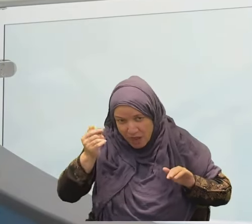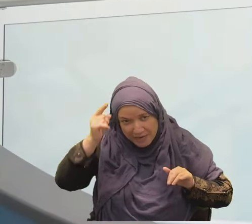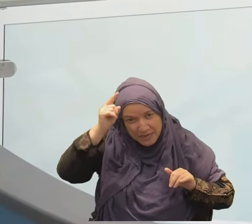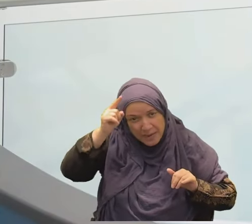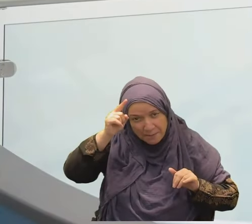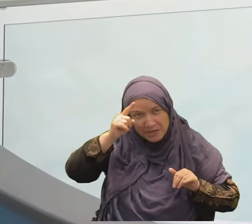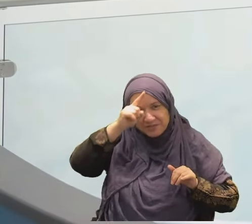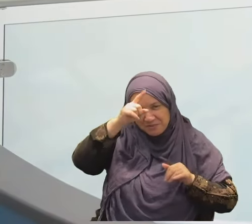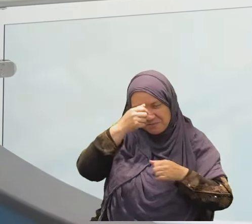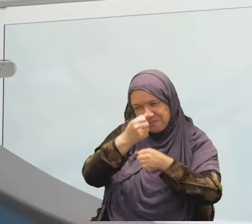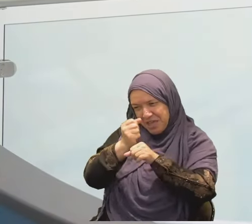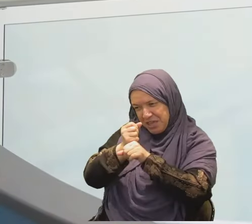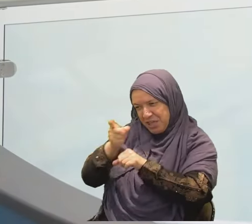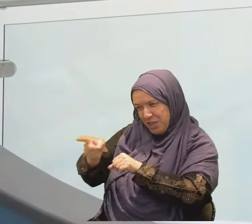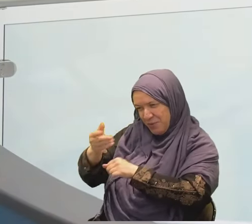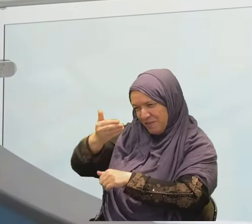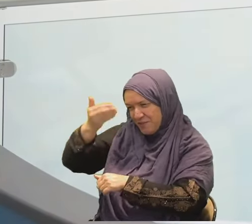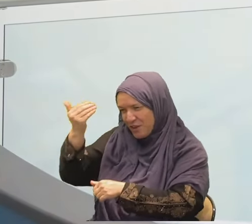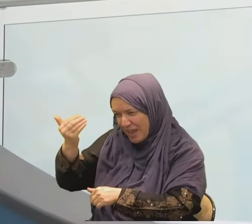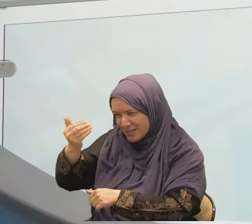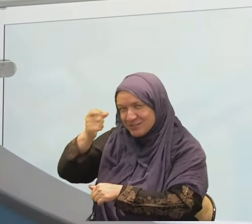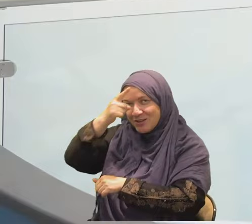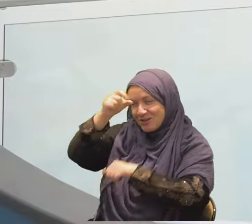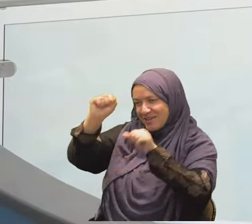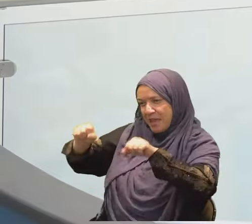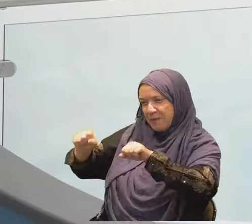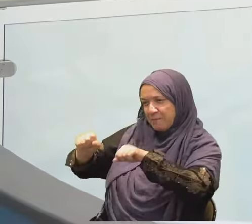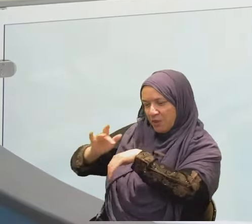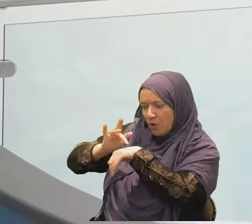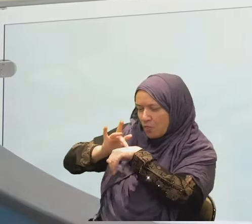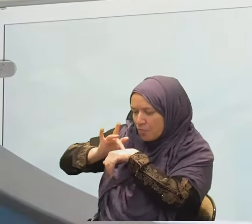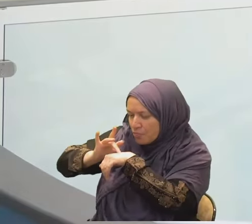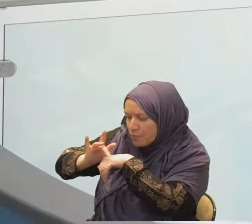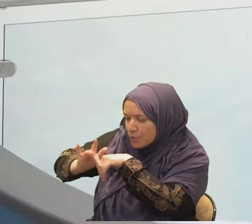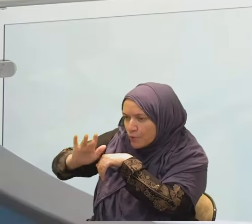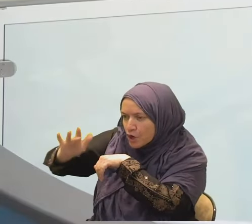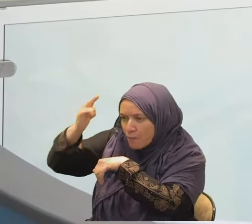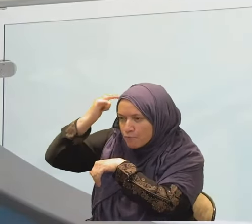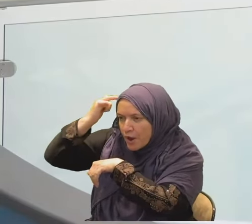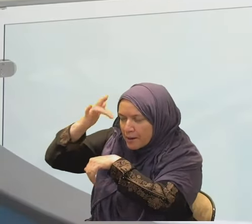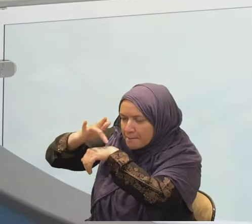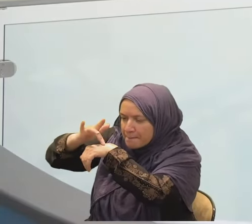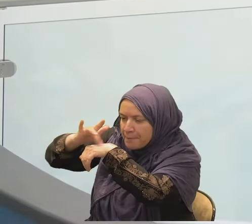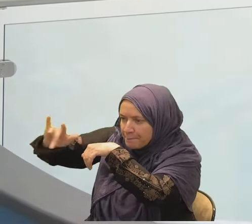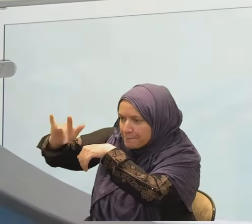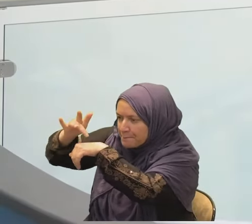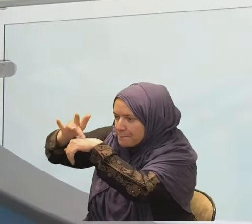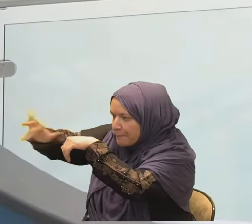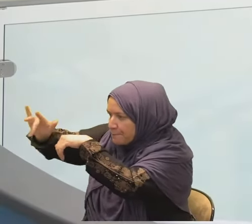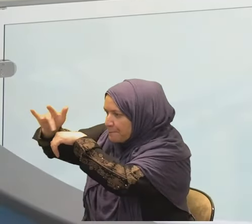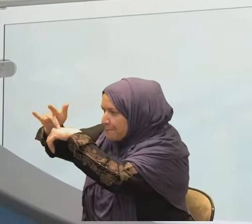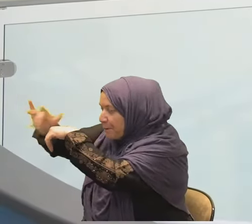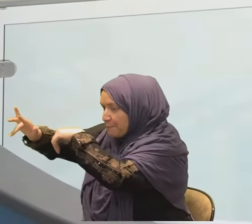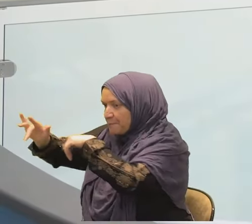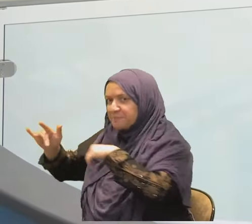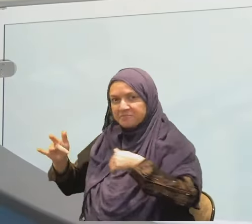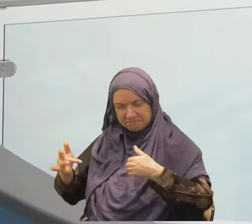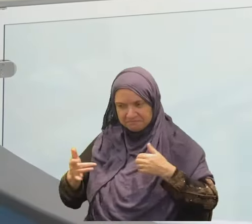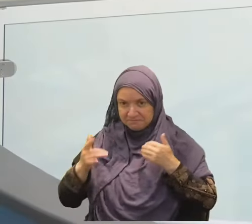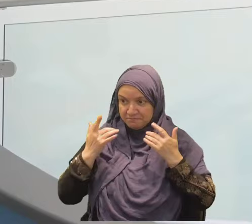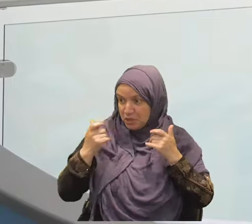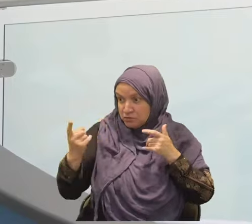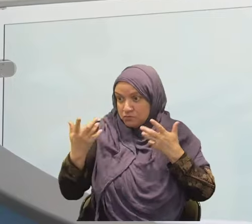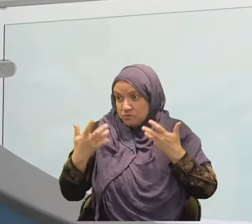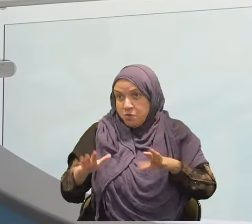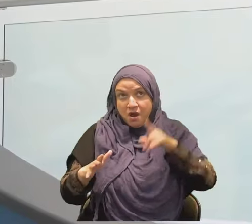When you remove Allah subhanahu wa ta'ala from your life, you did not enslave to Allah subhanahu wa ta'ala. You did not enslave to that one, your